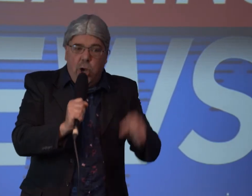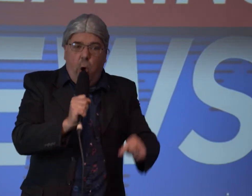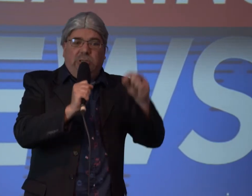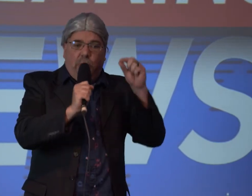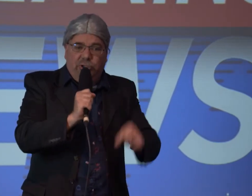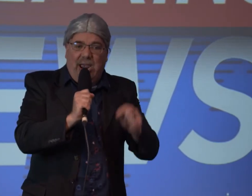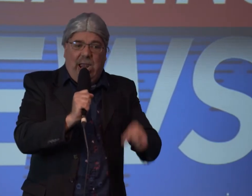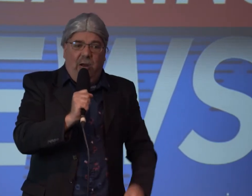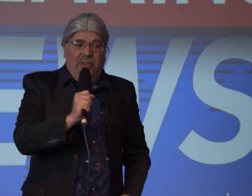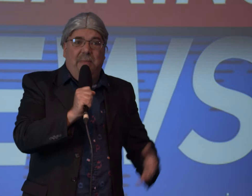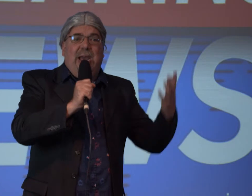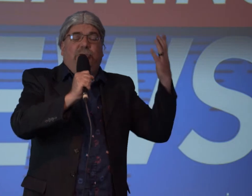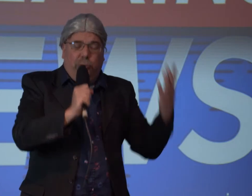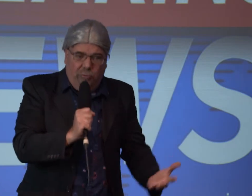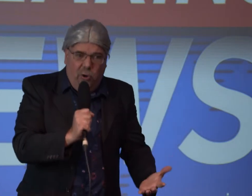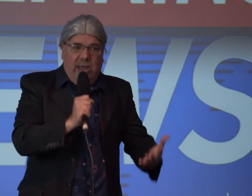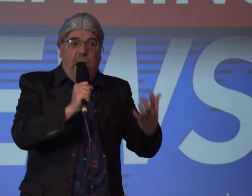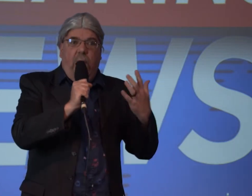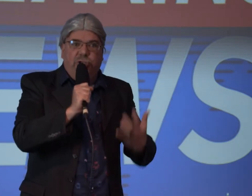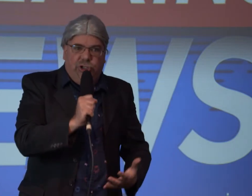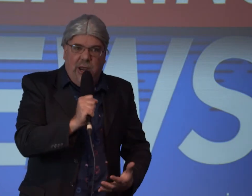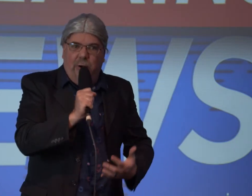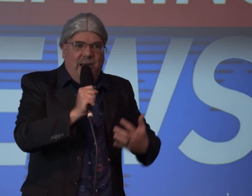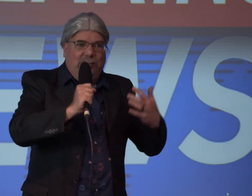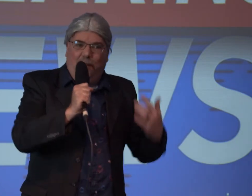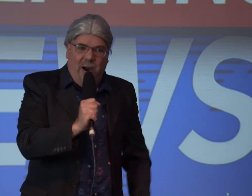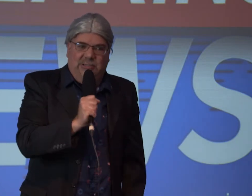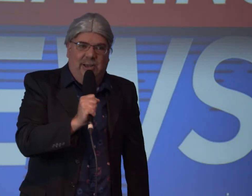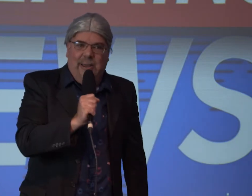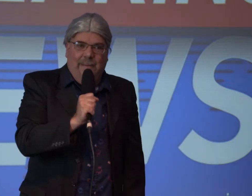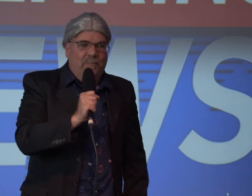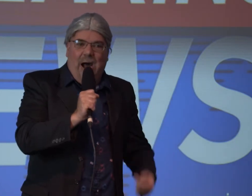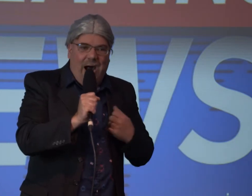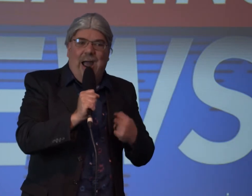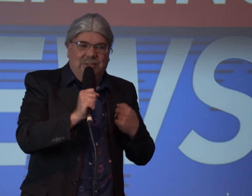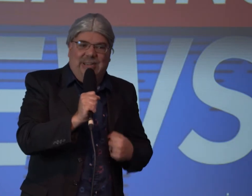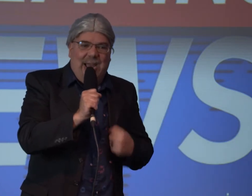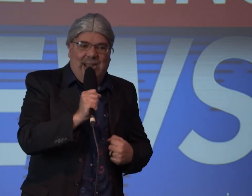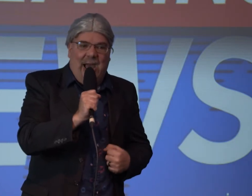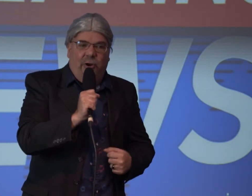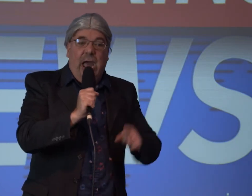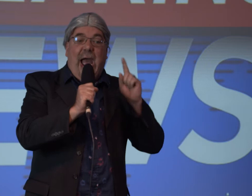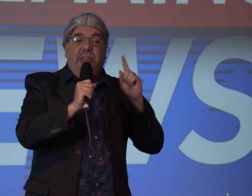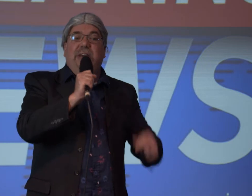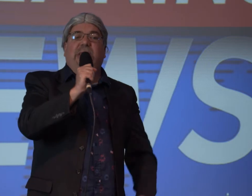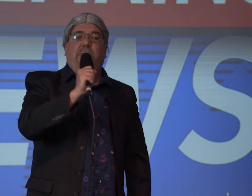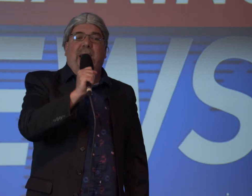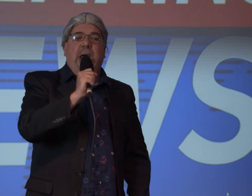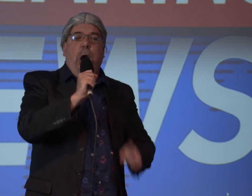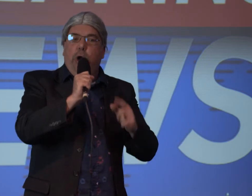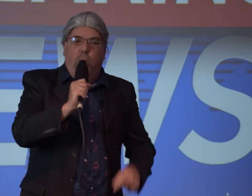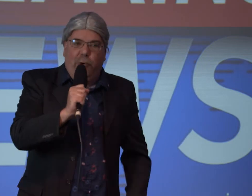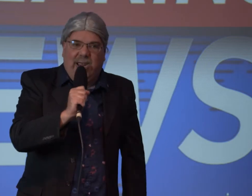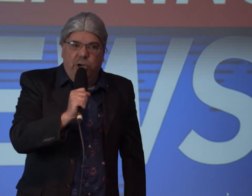and knows he will take care of them is truly a generous person i'm stan gather and this